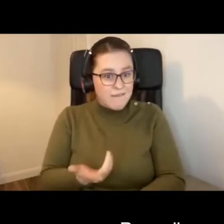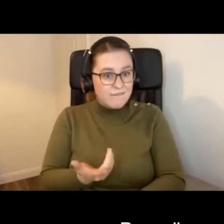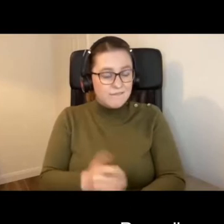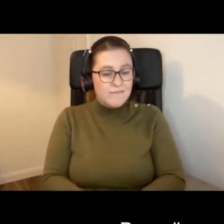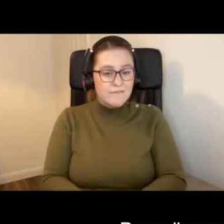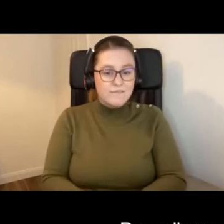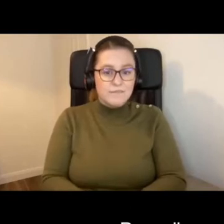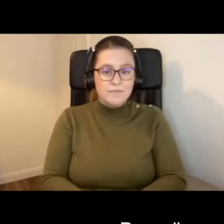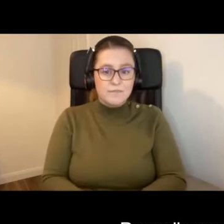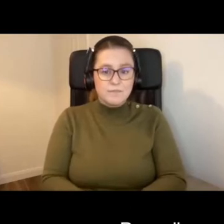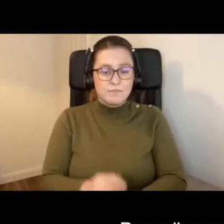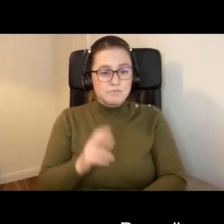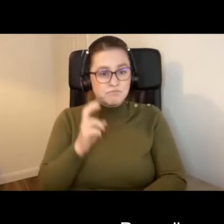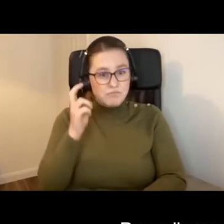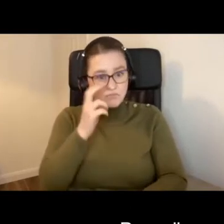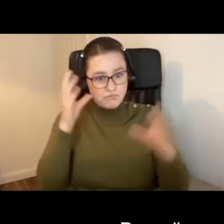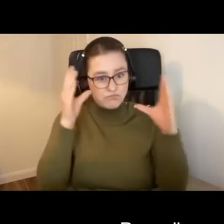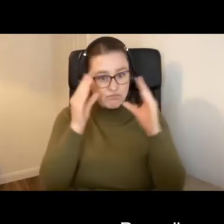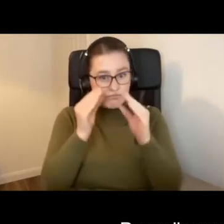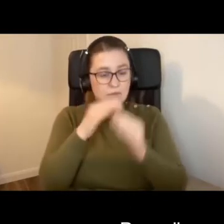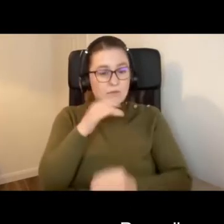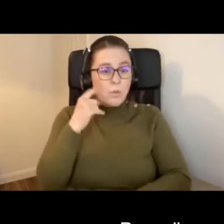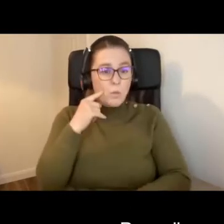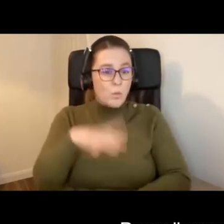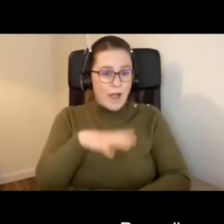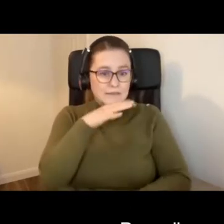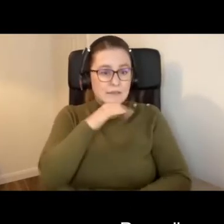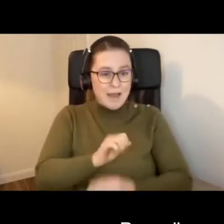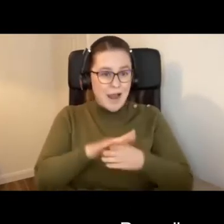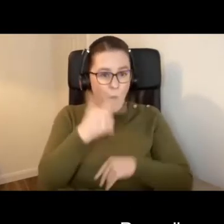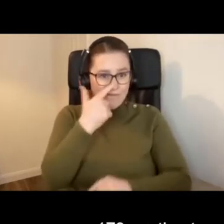I'm visually impaired, I'm a white male over 70.